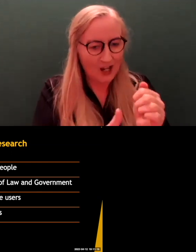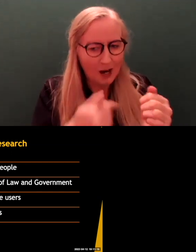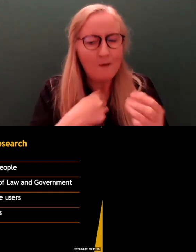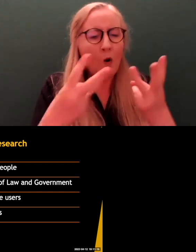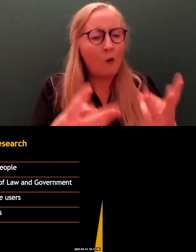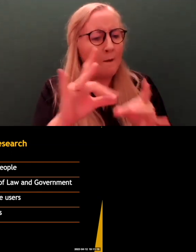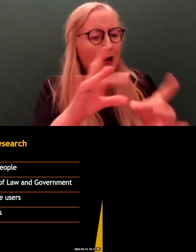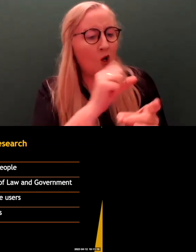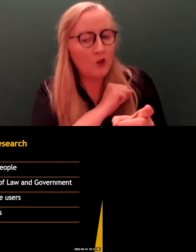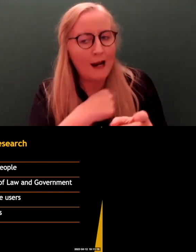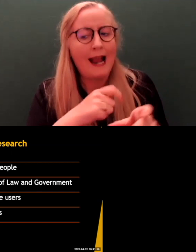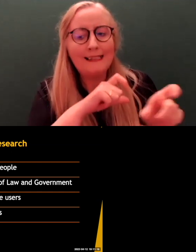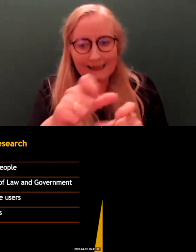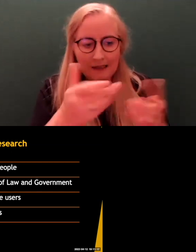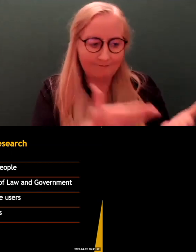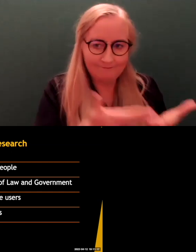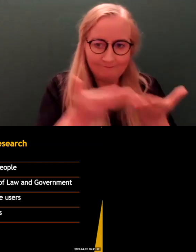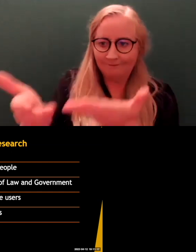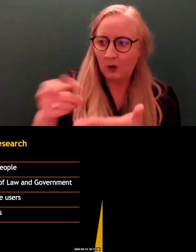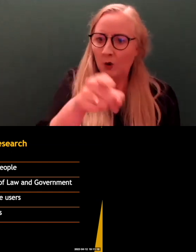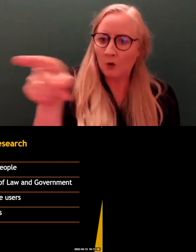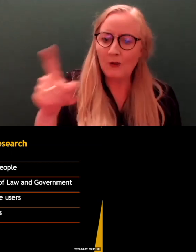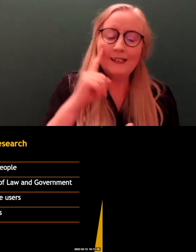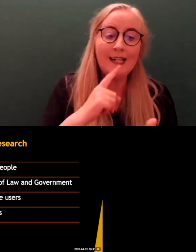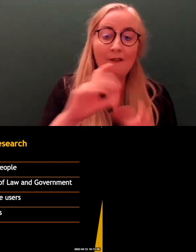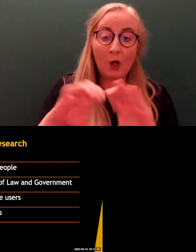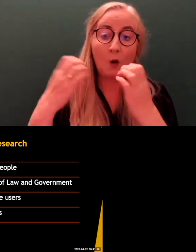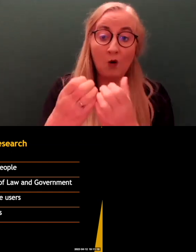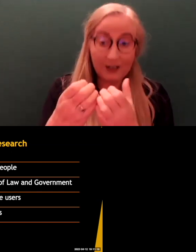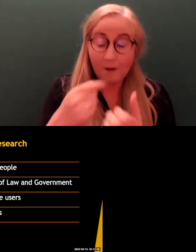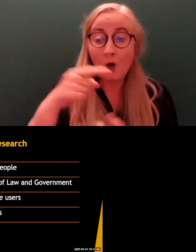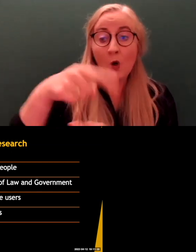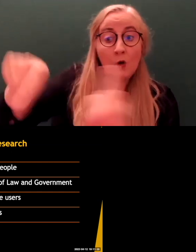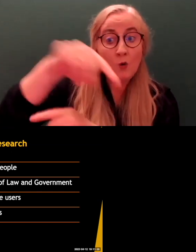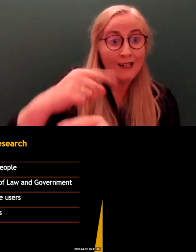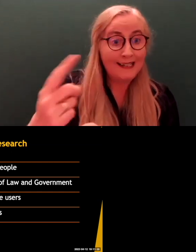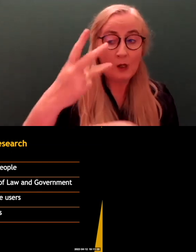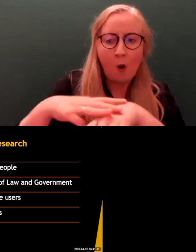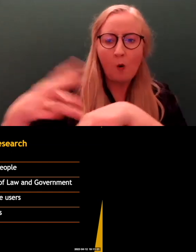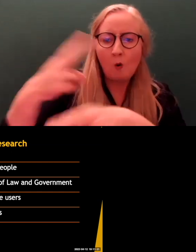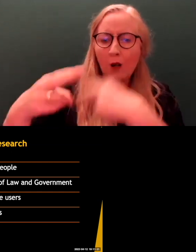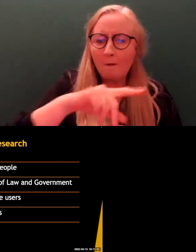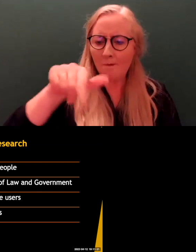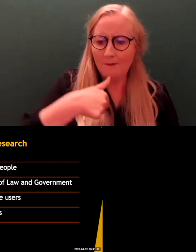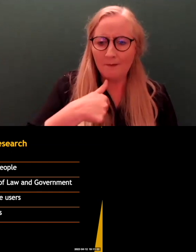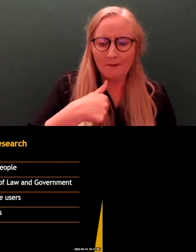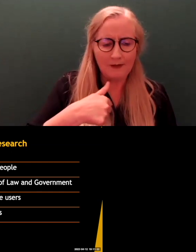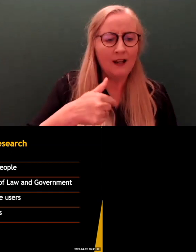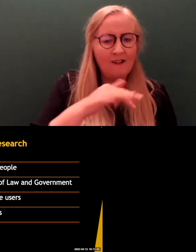that I still brought it back to Deaf people, and to the Deaf community, who were so welcoming in the first instance. And so, that's why I'm here this evening,